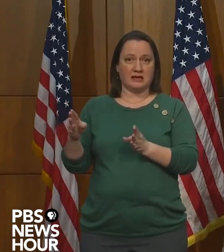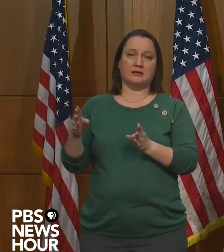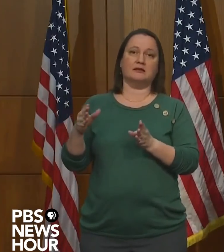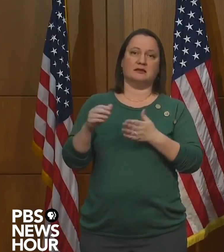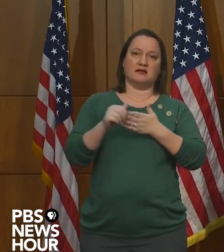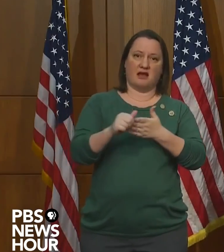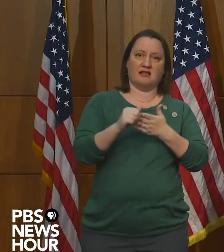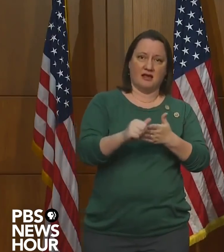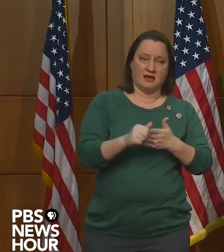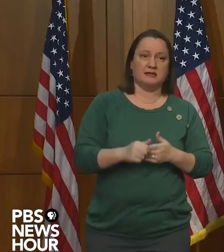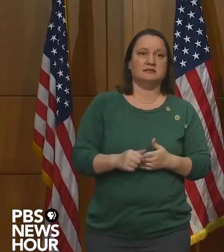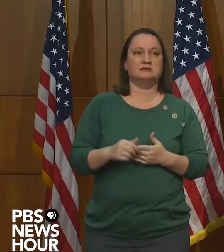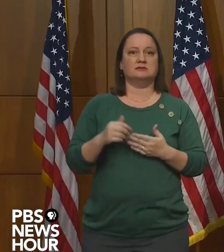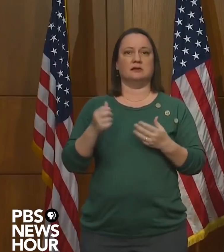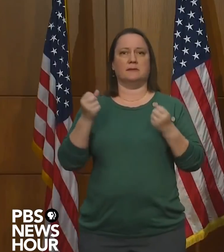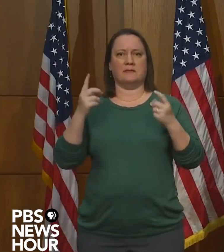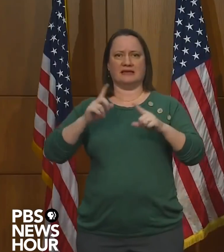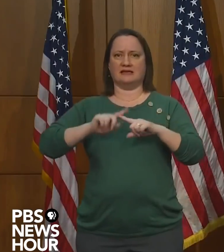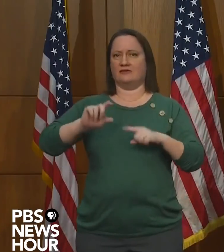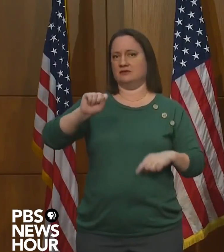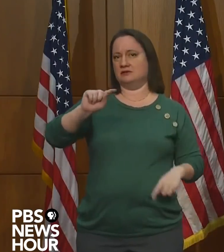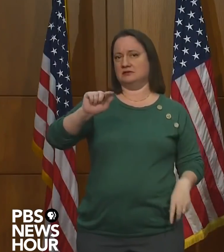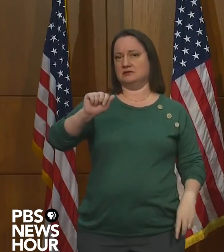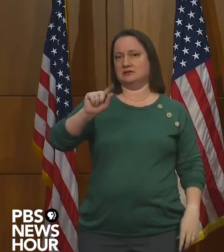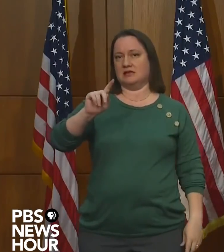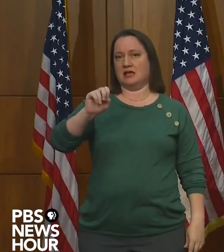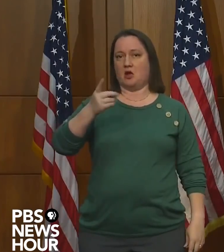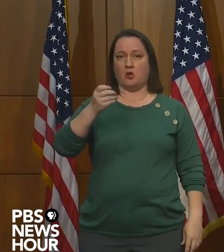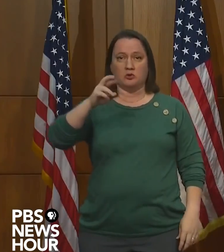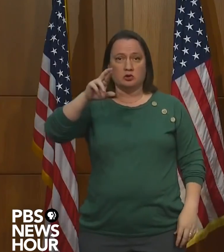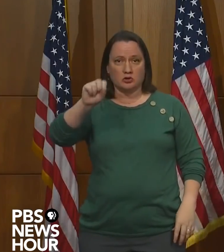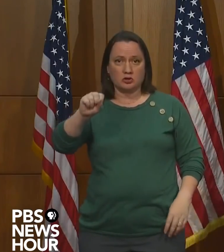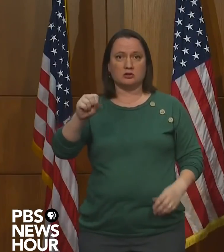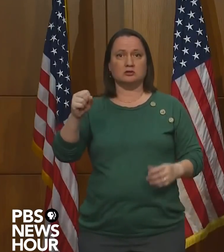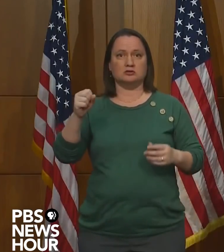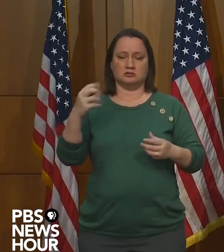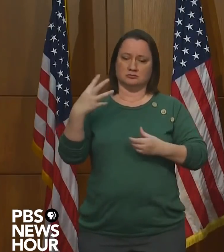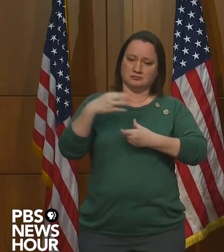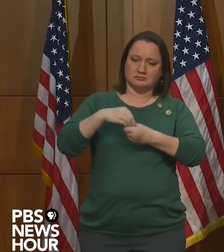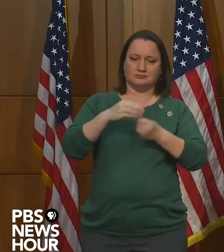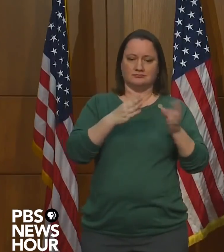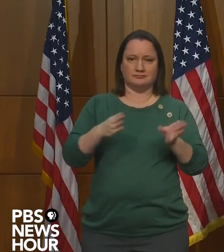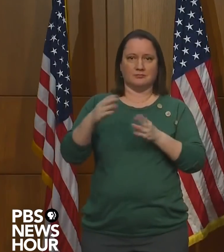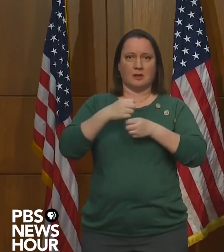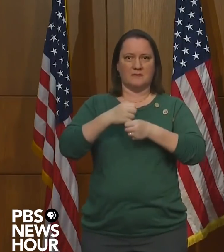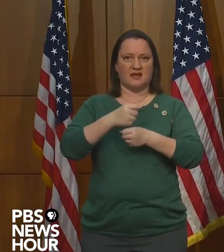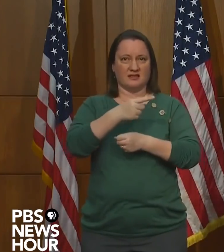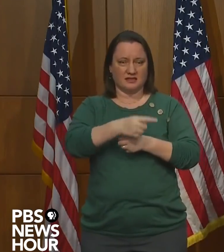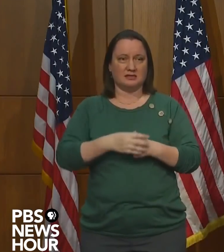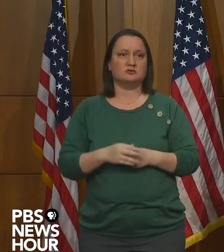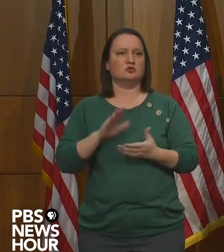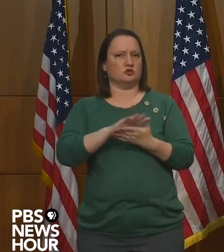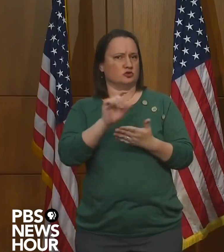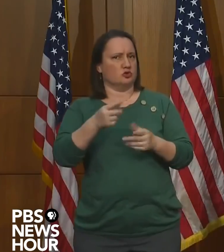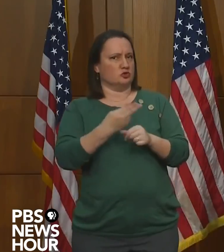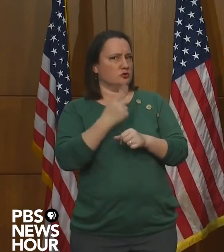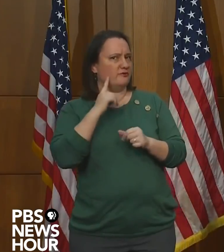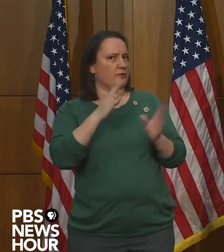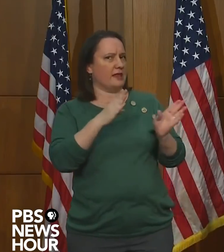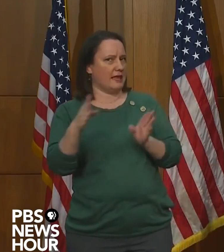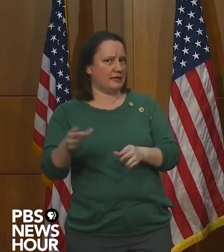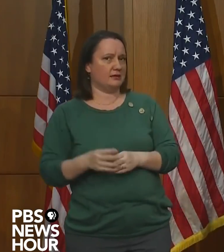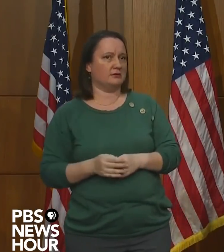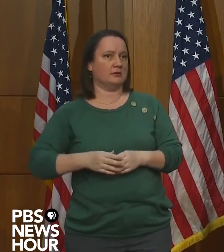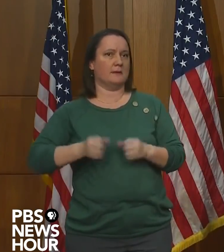by a diverse set of education stakeholders, and schools should use it in their planning. It was created with the guidance